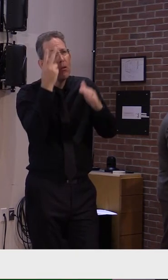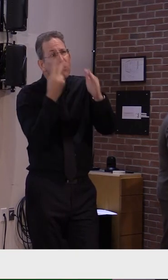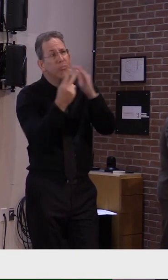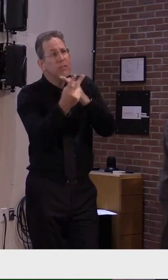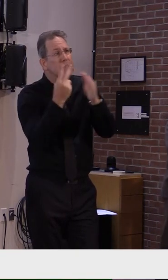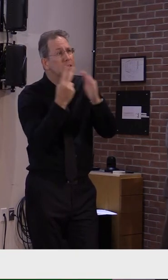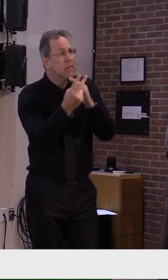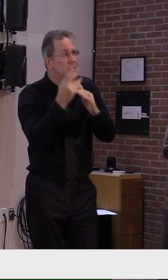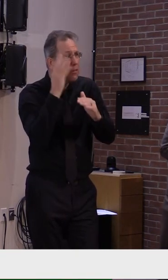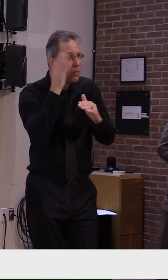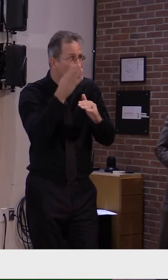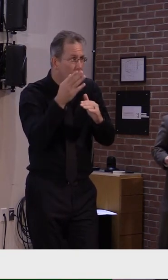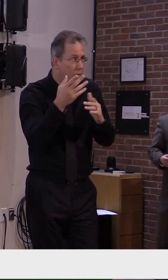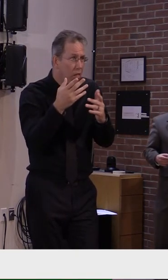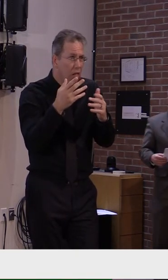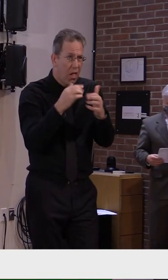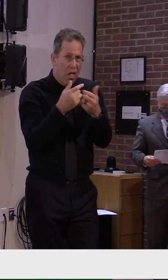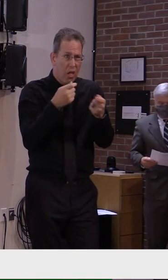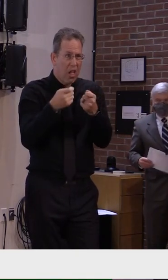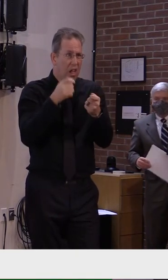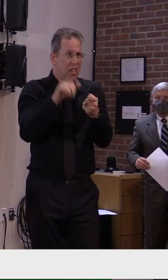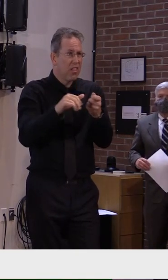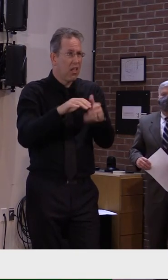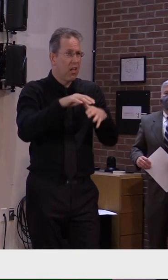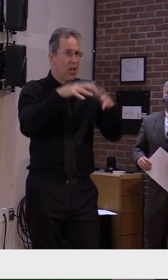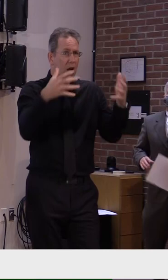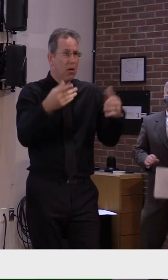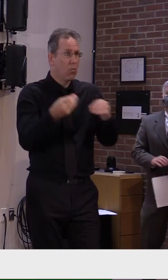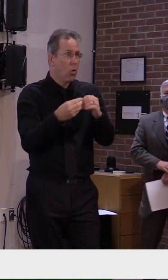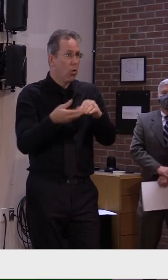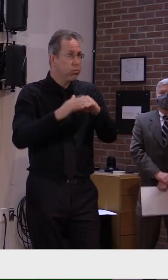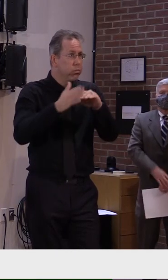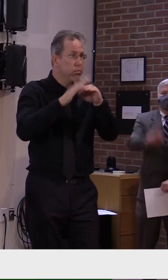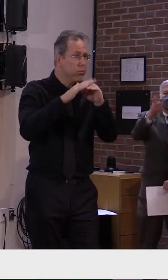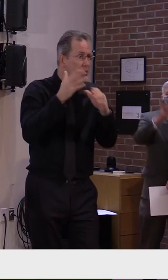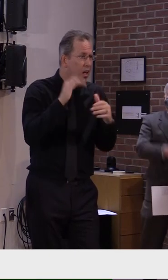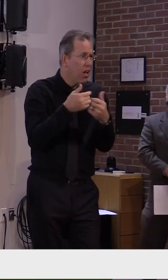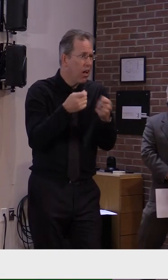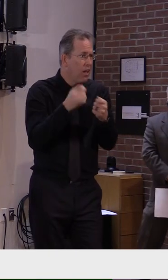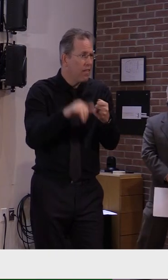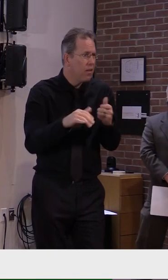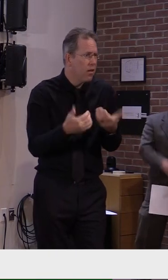and staffing and PPE and layers, all those kinds of things?